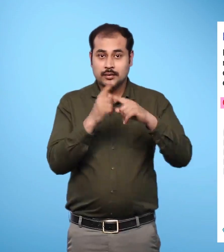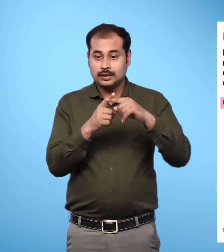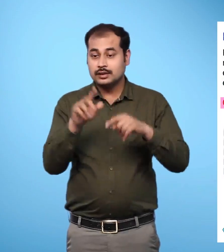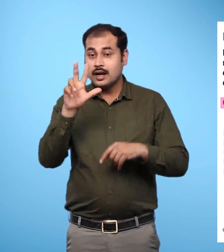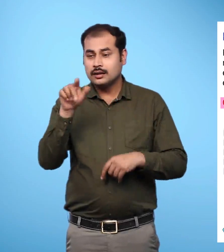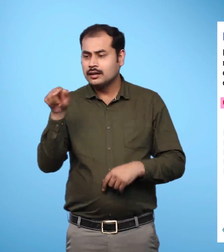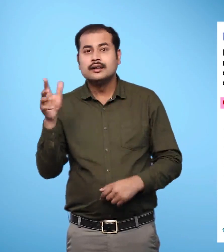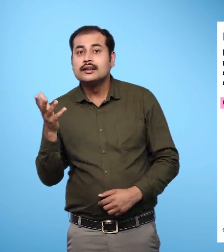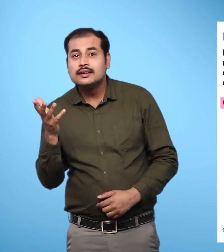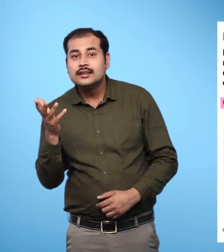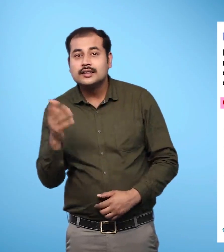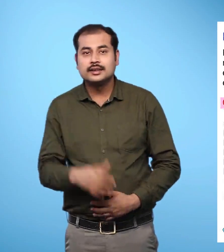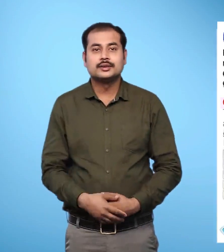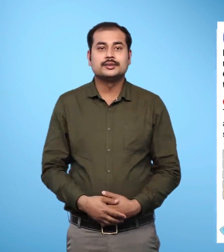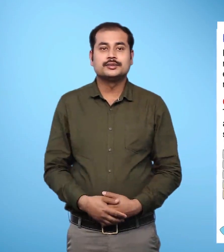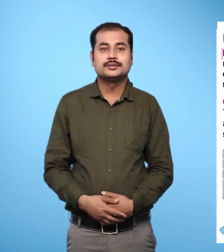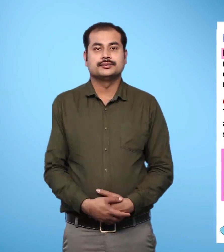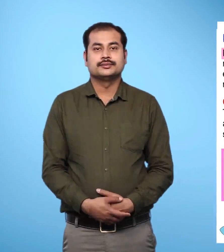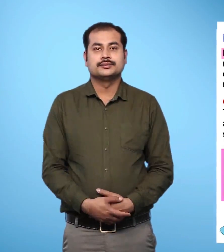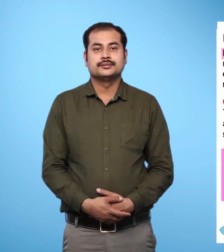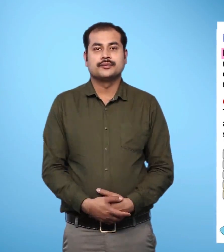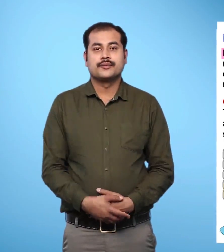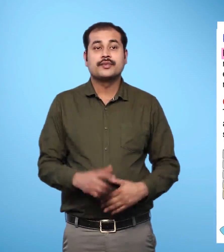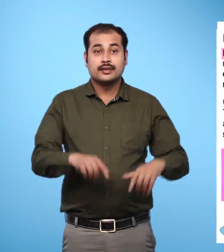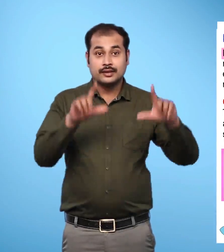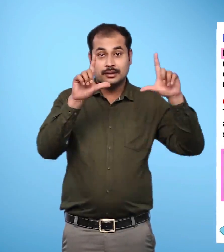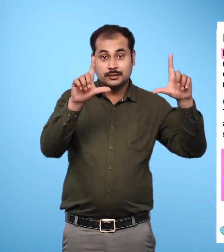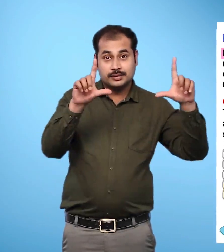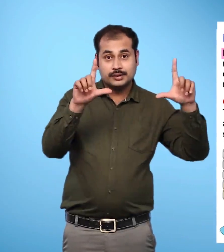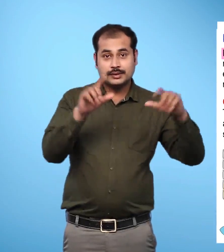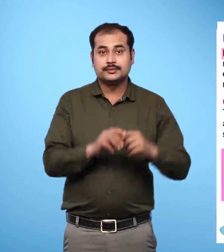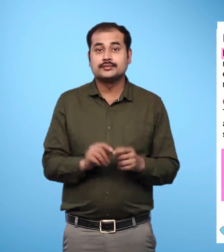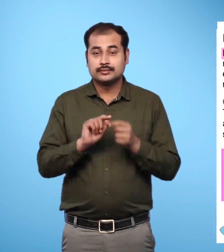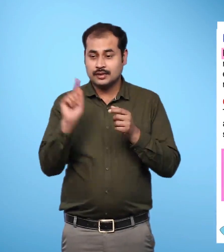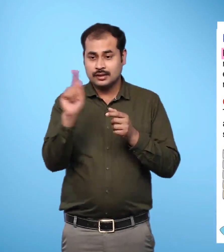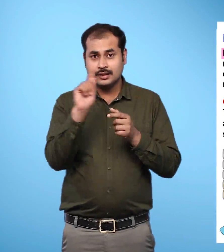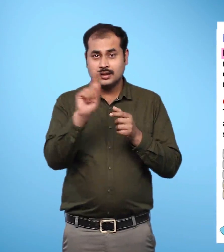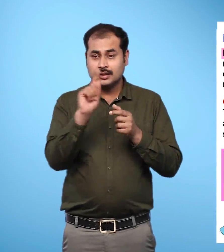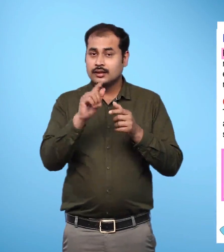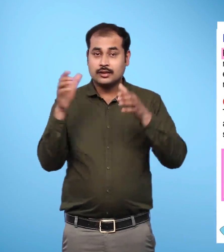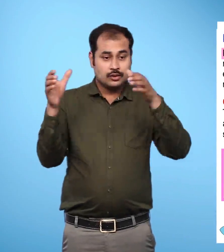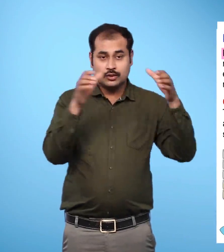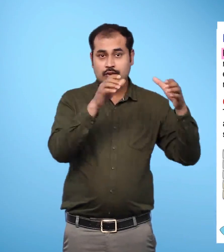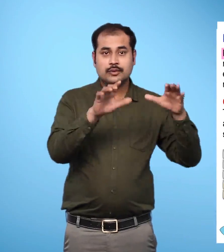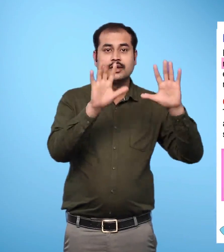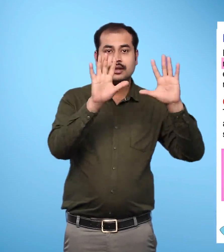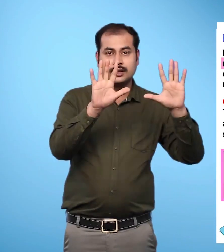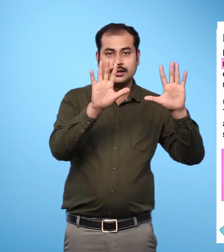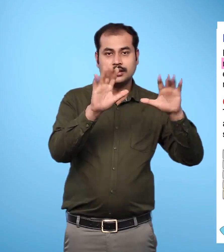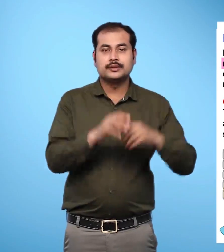8? What in part 5 shows a bundle of 10 matchsticks